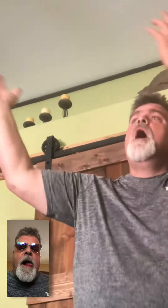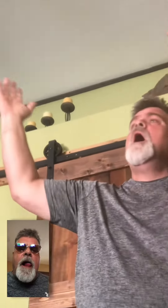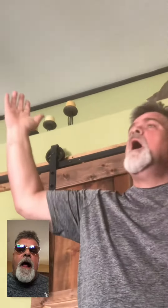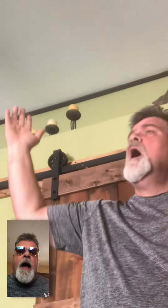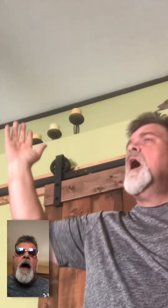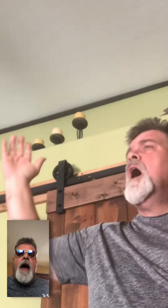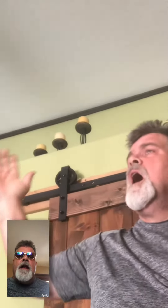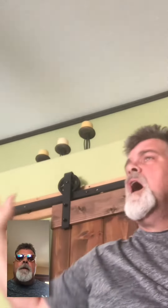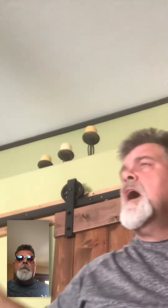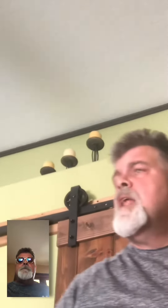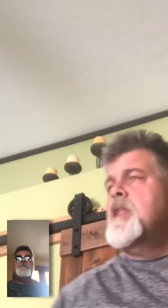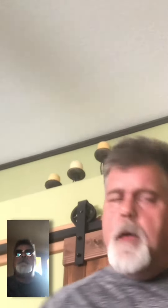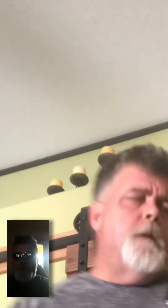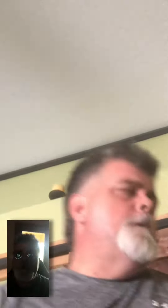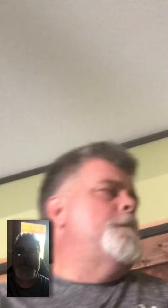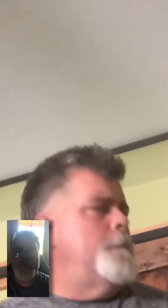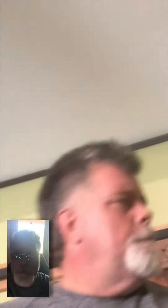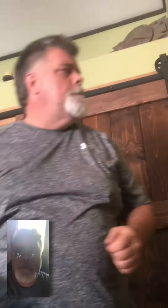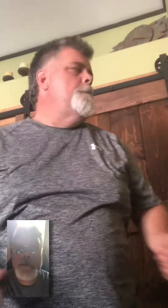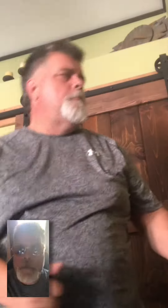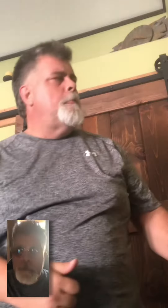gone